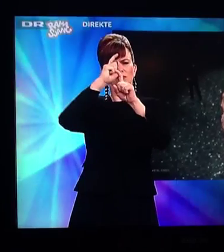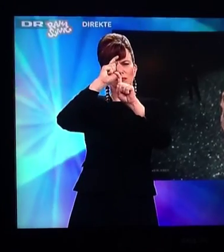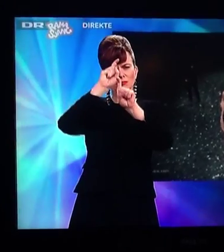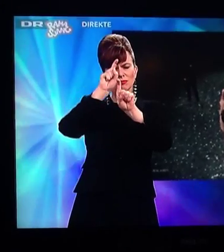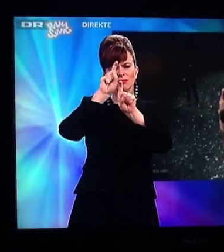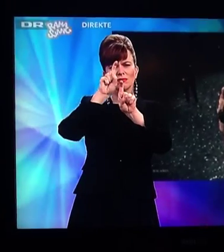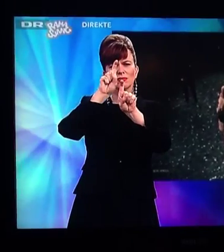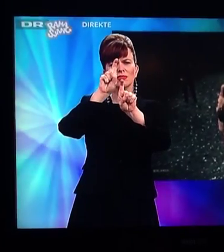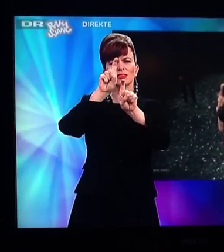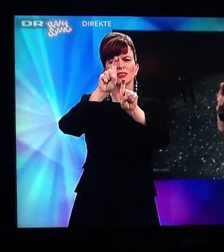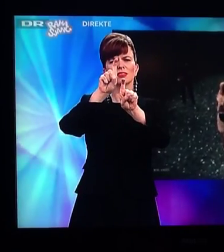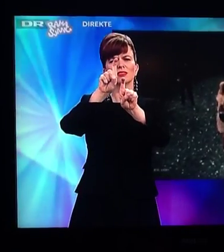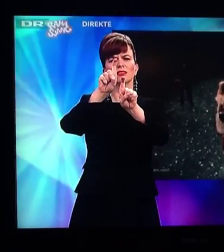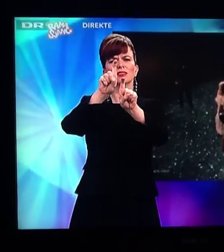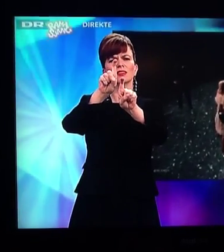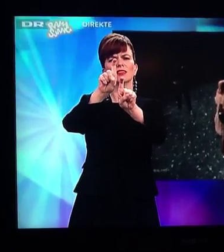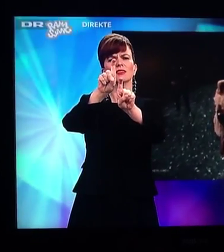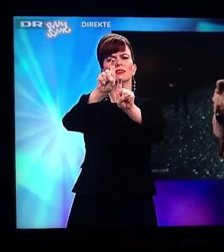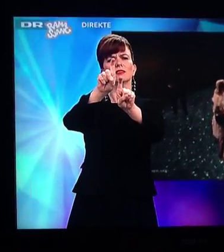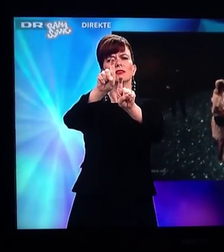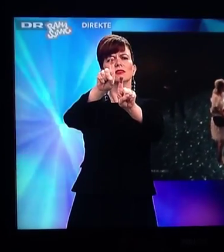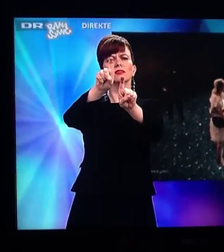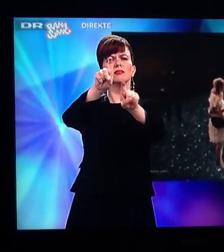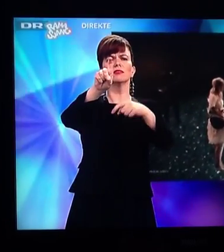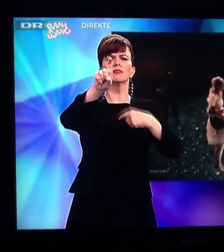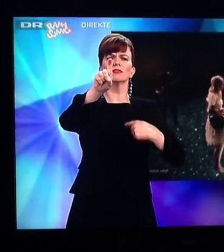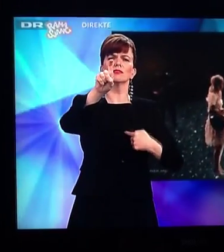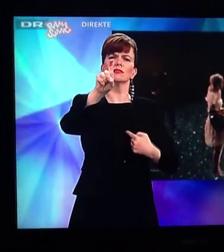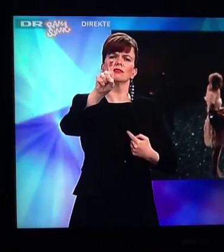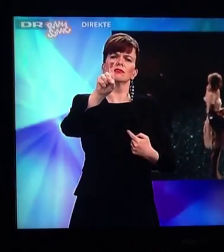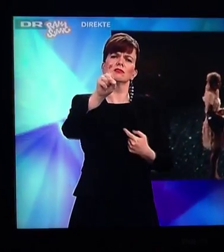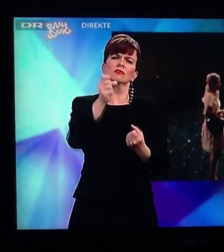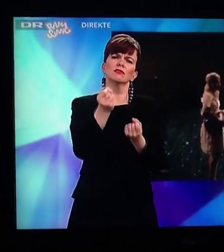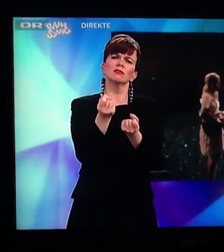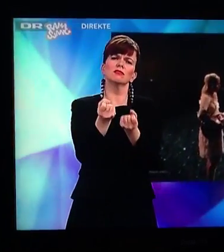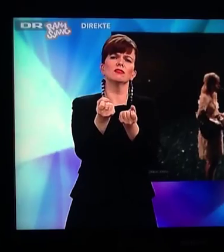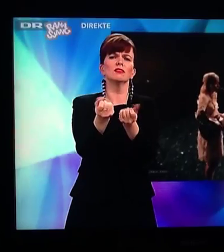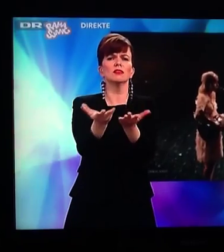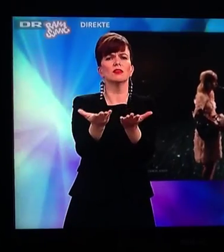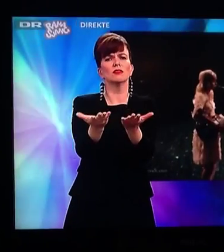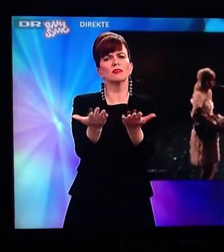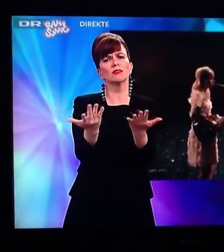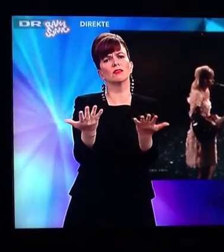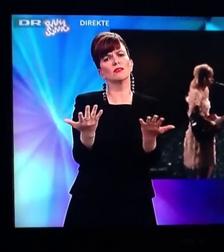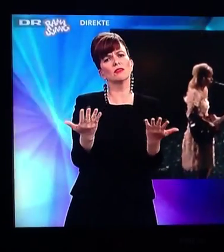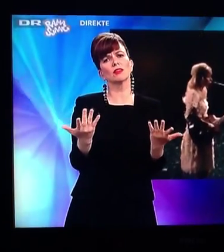I can keep on chasing what I can do for you.